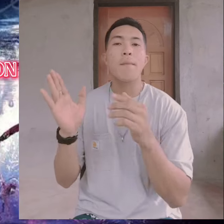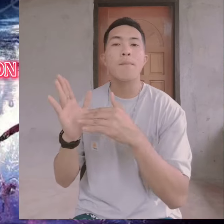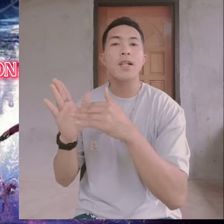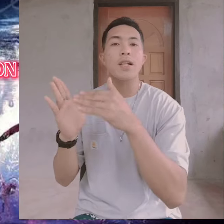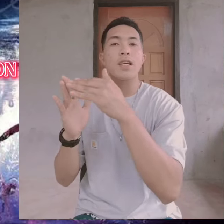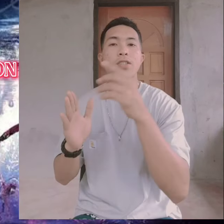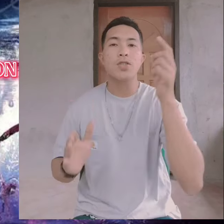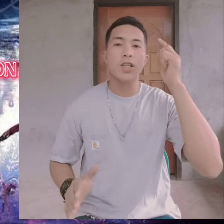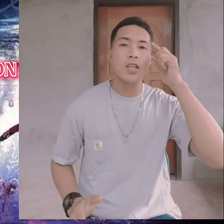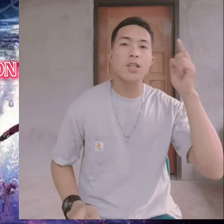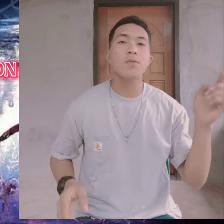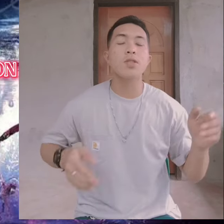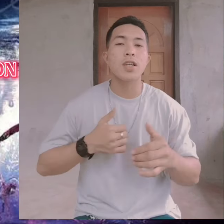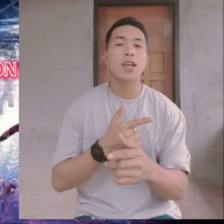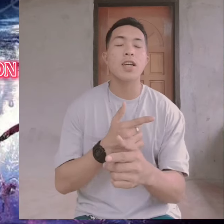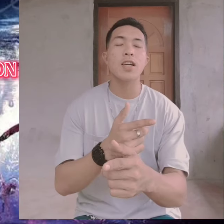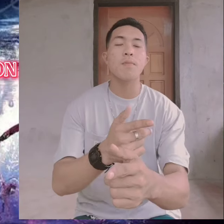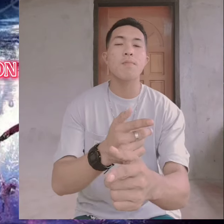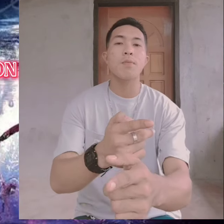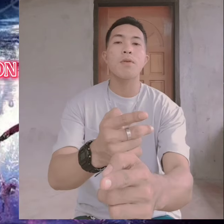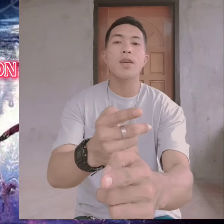dreams are keeping me awake